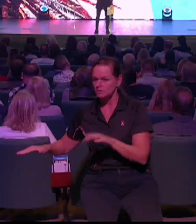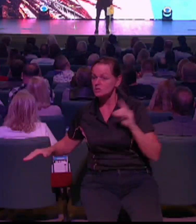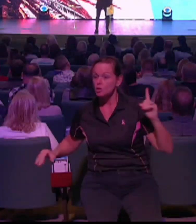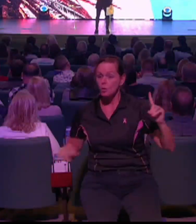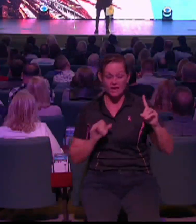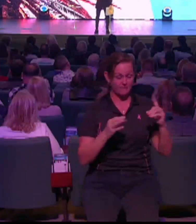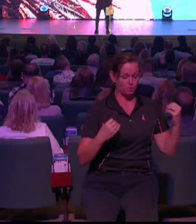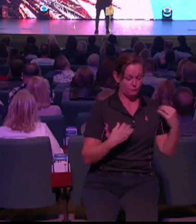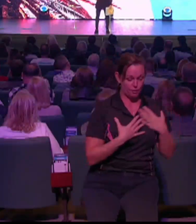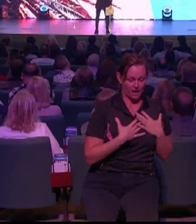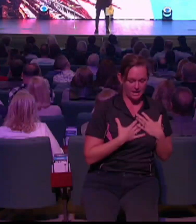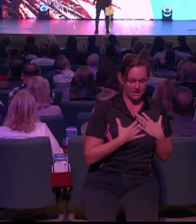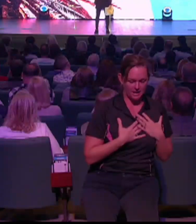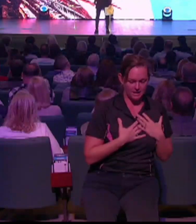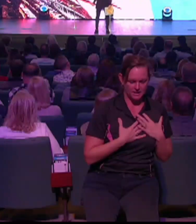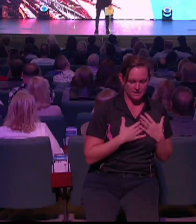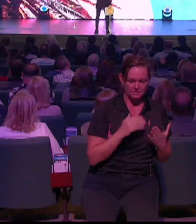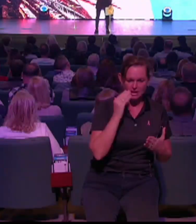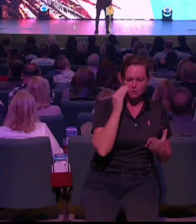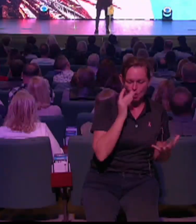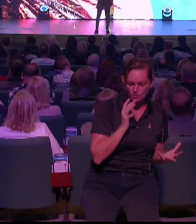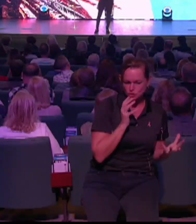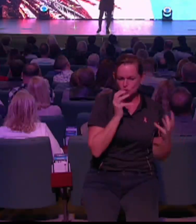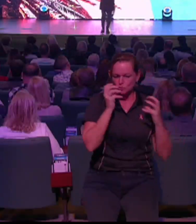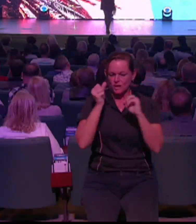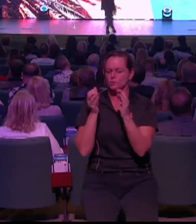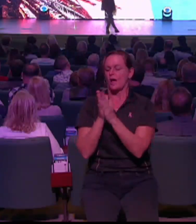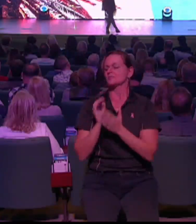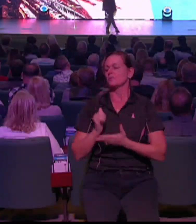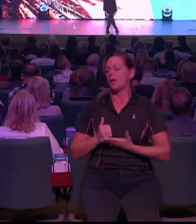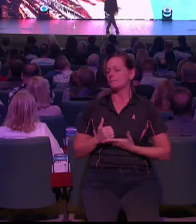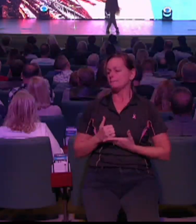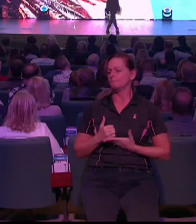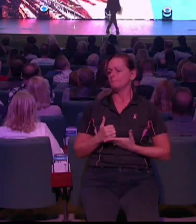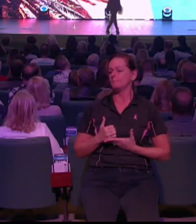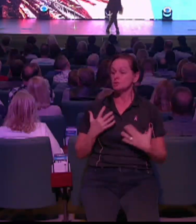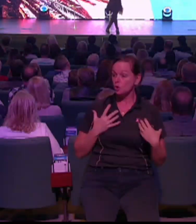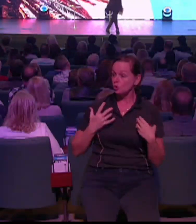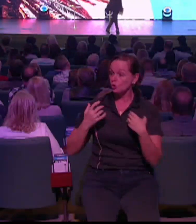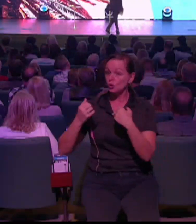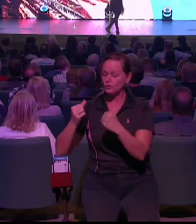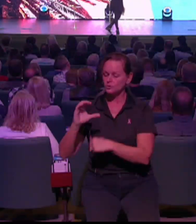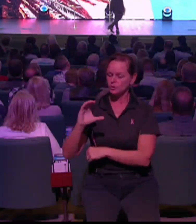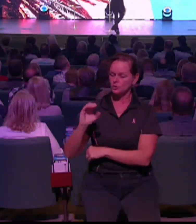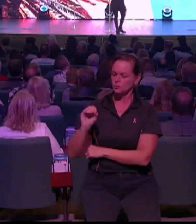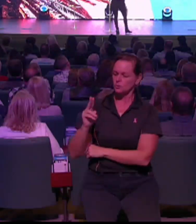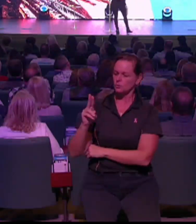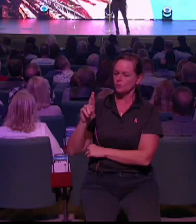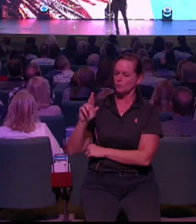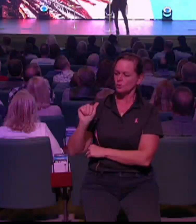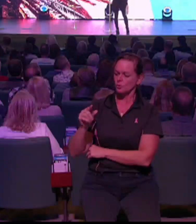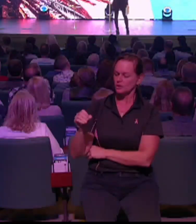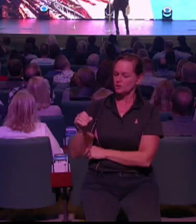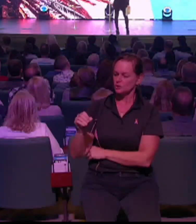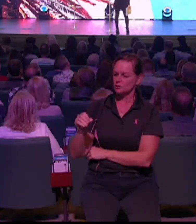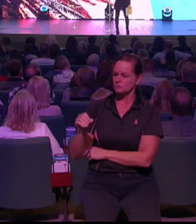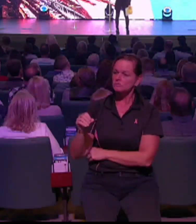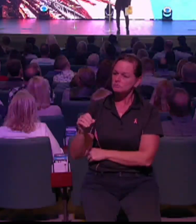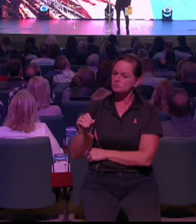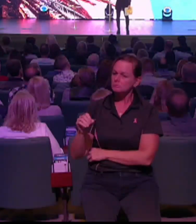actually know it's courageous to ask for help. And courage does not happen in isolation. Courage happens